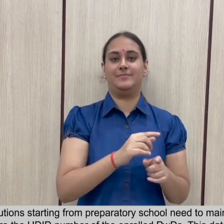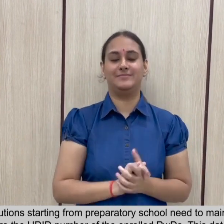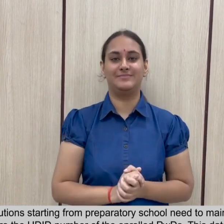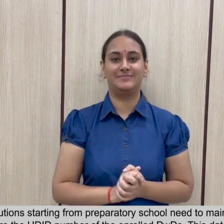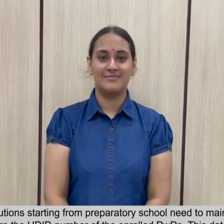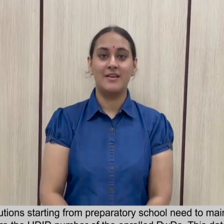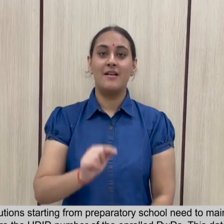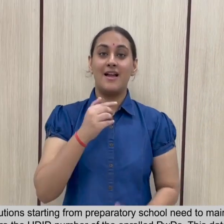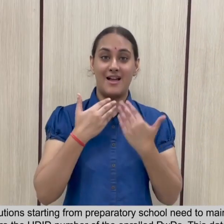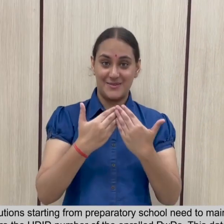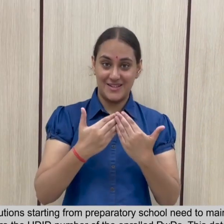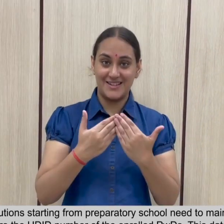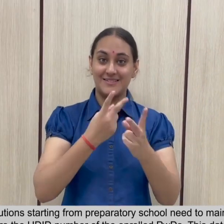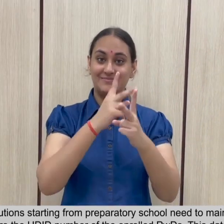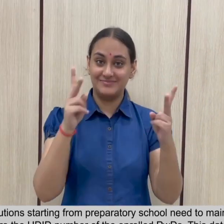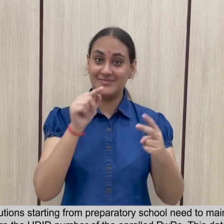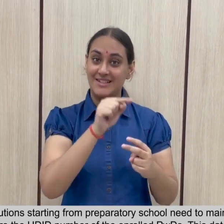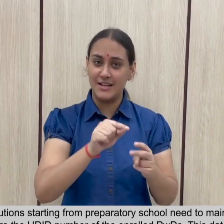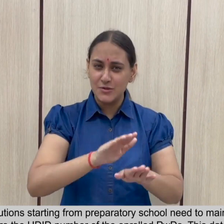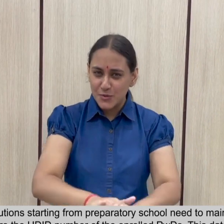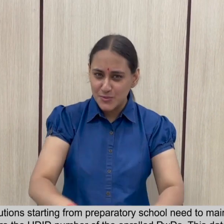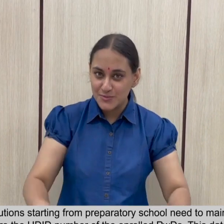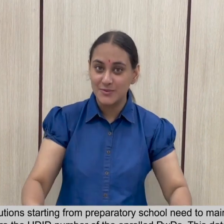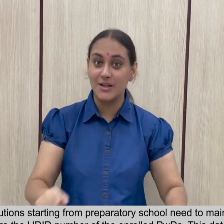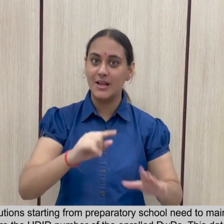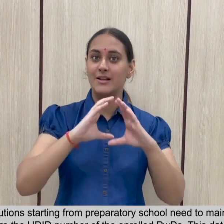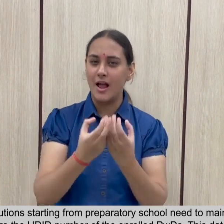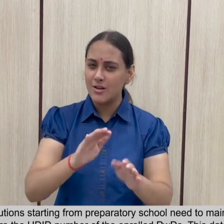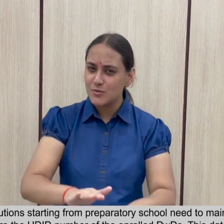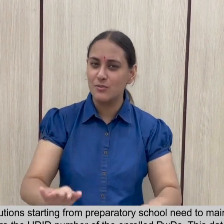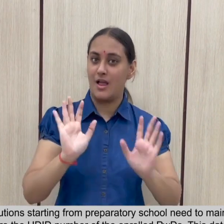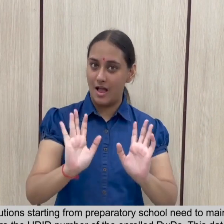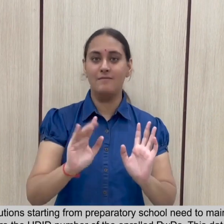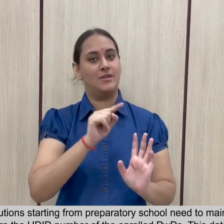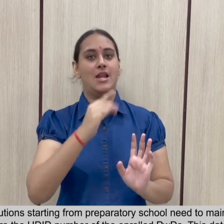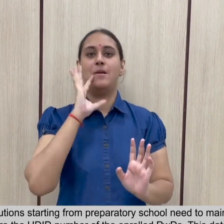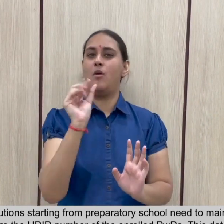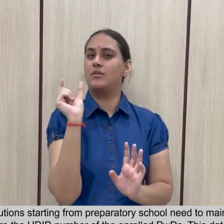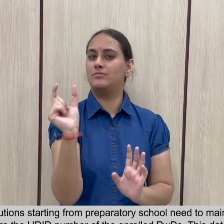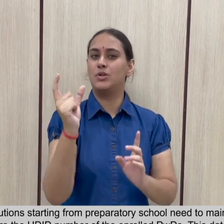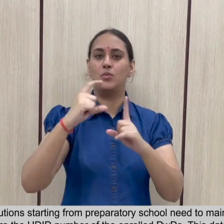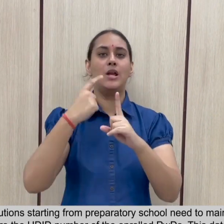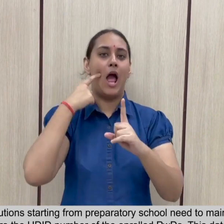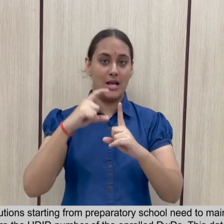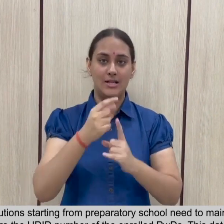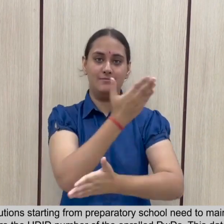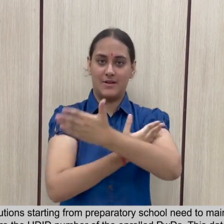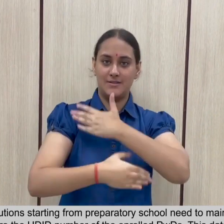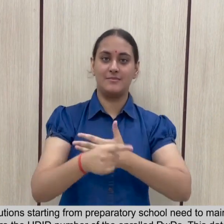.5 All educational institutions starting from preparatory school